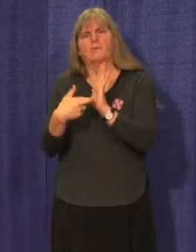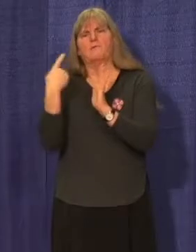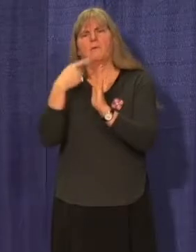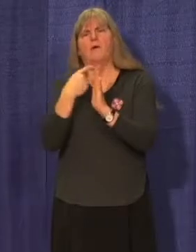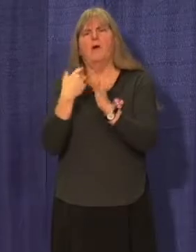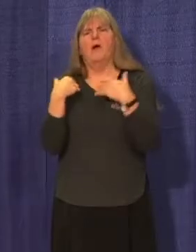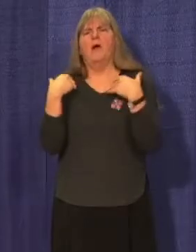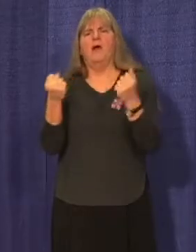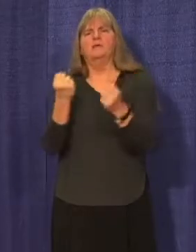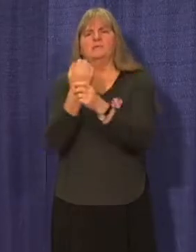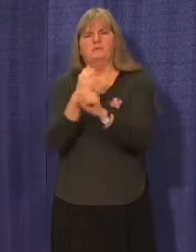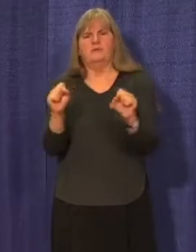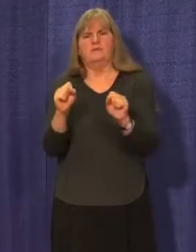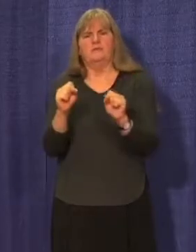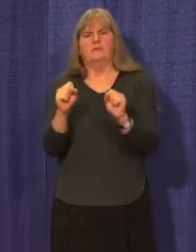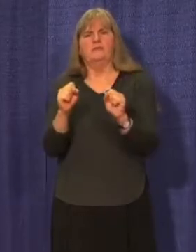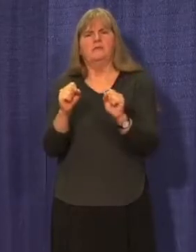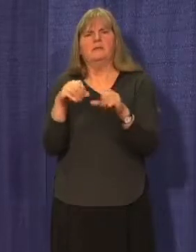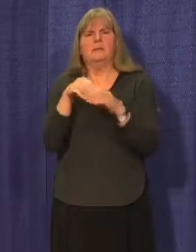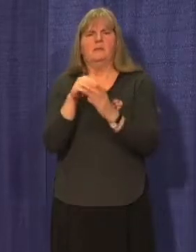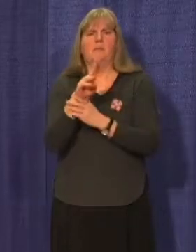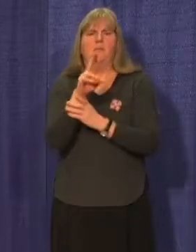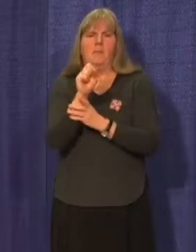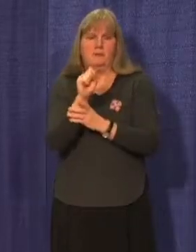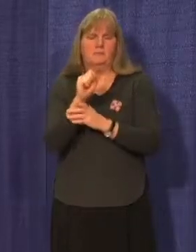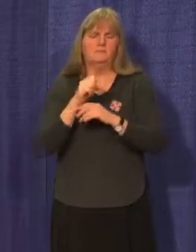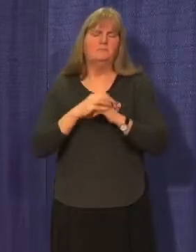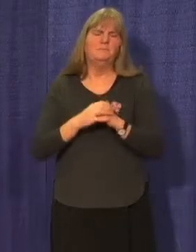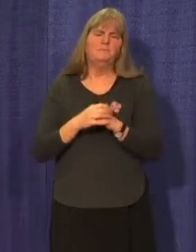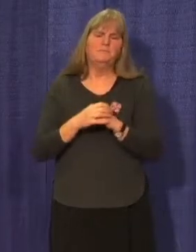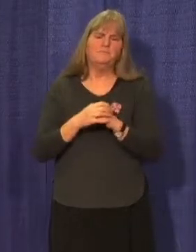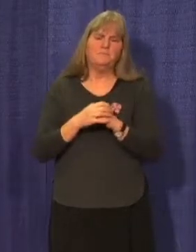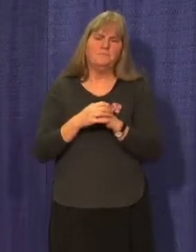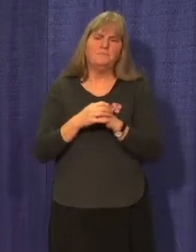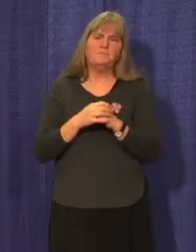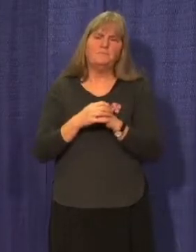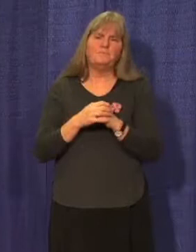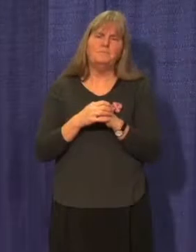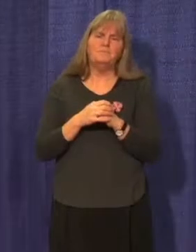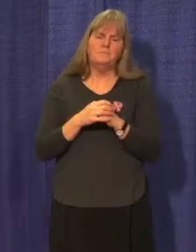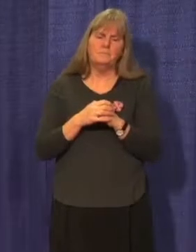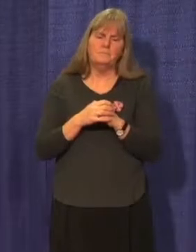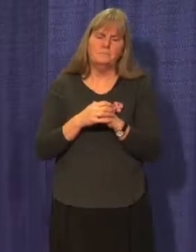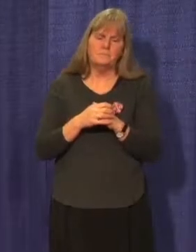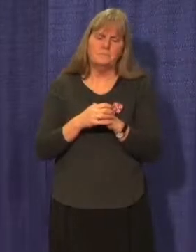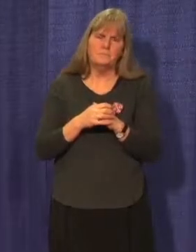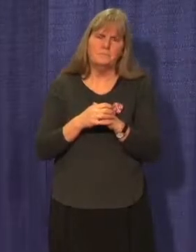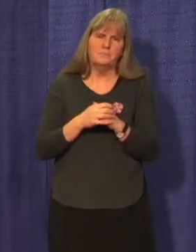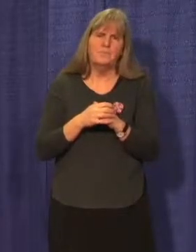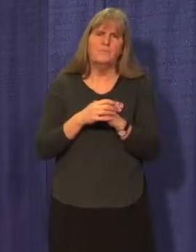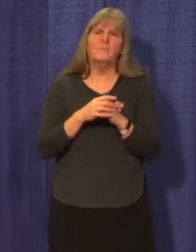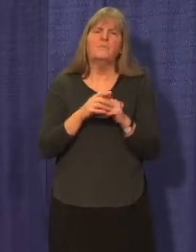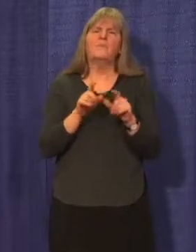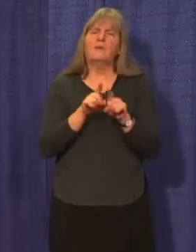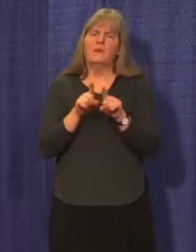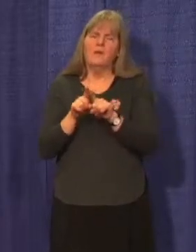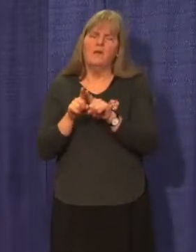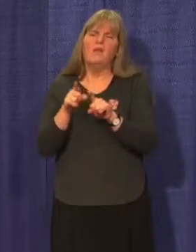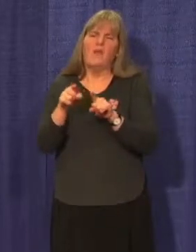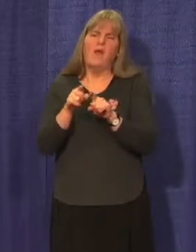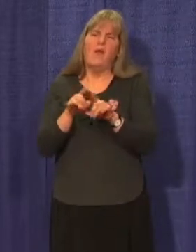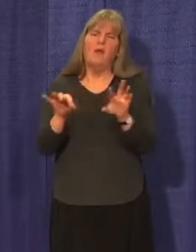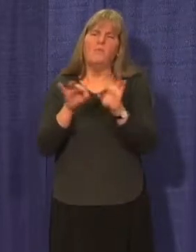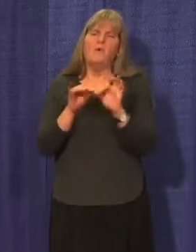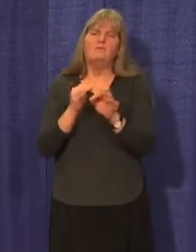all necessary precautions to protect their health and safety and that of our bus drivers, our families, and our